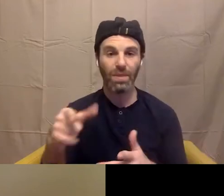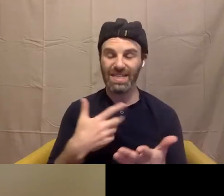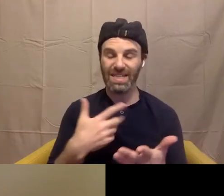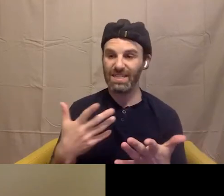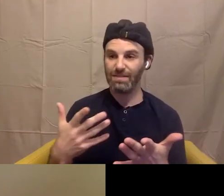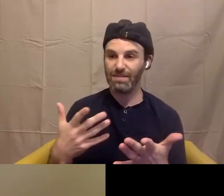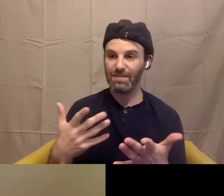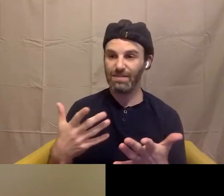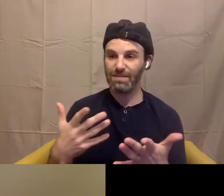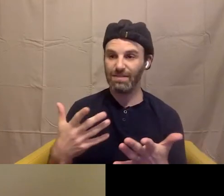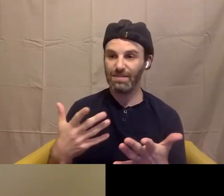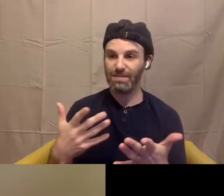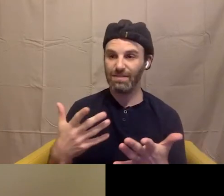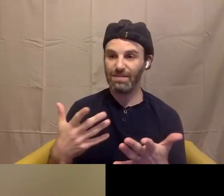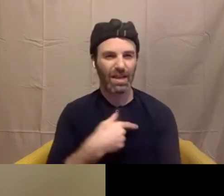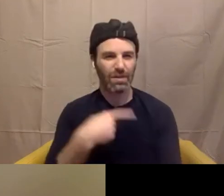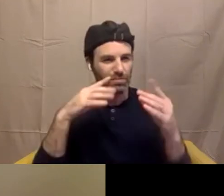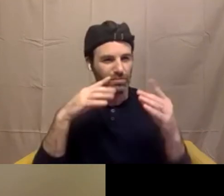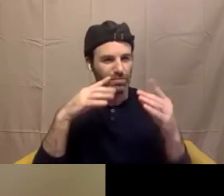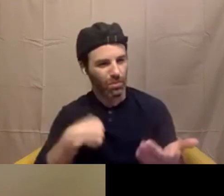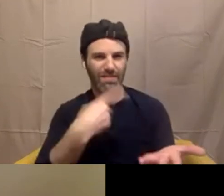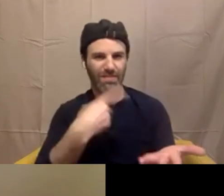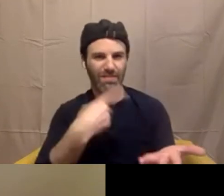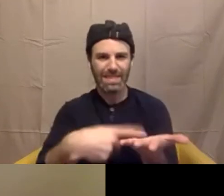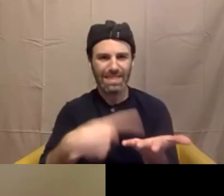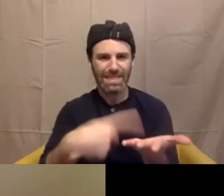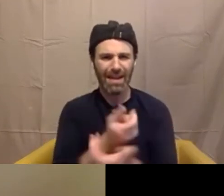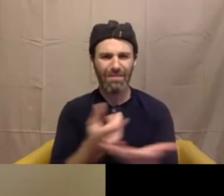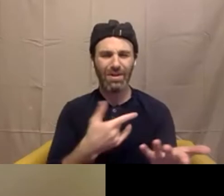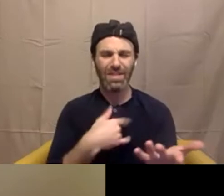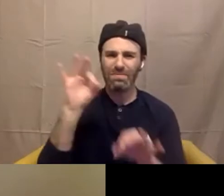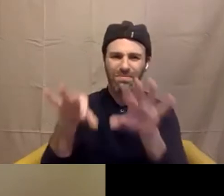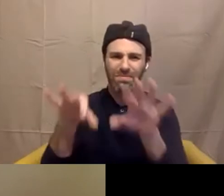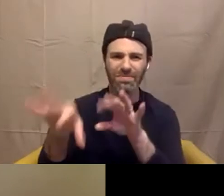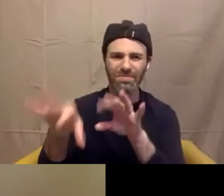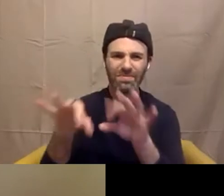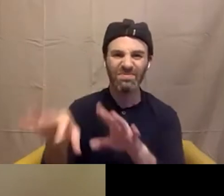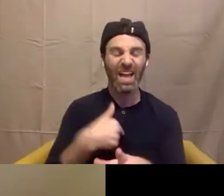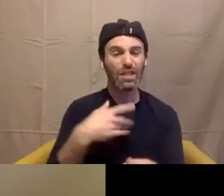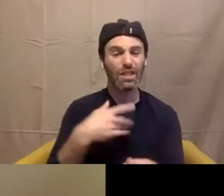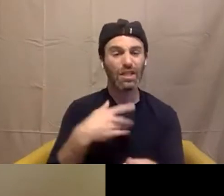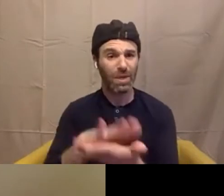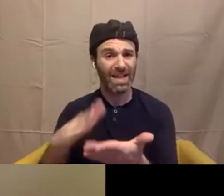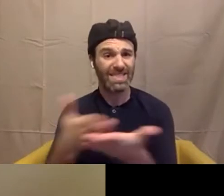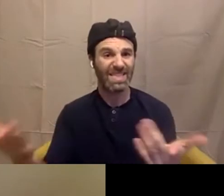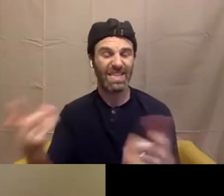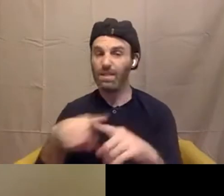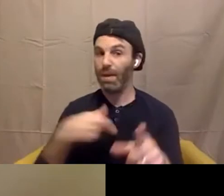talks into the world and doing, you know, kind things. But that's not really in my control. And that can be hard.